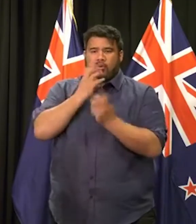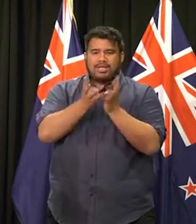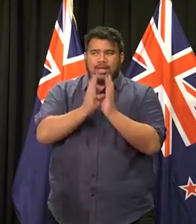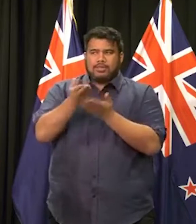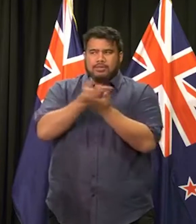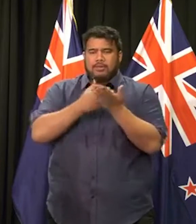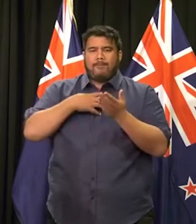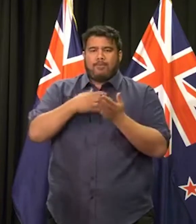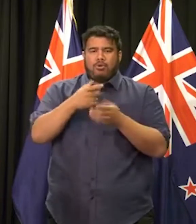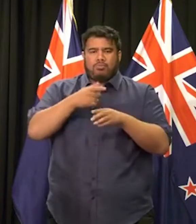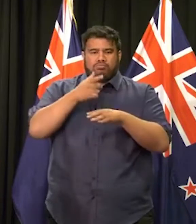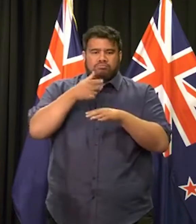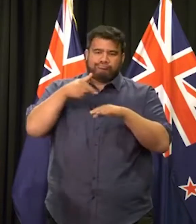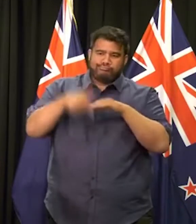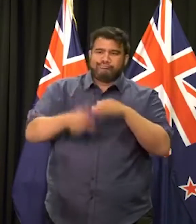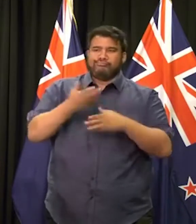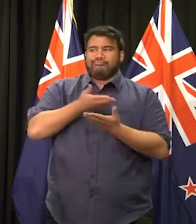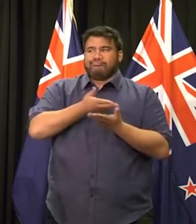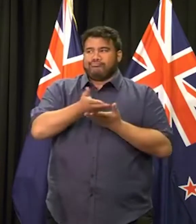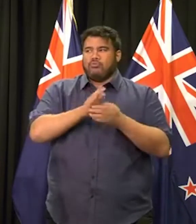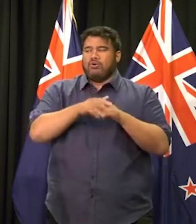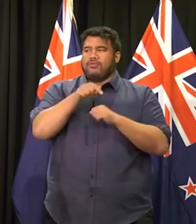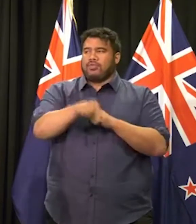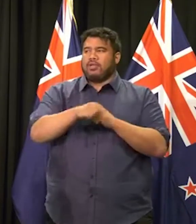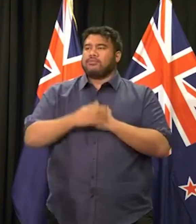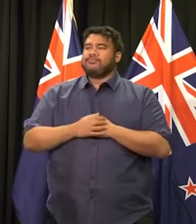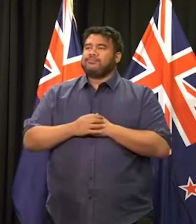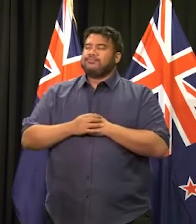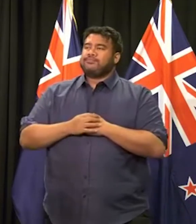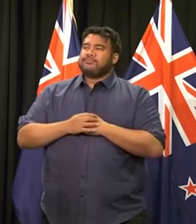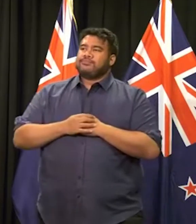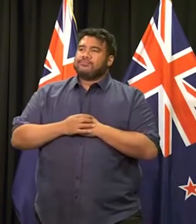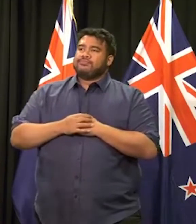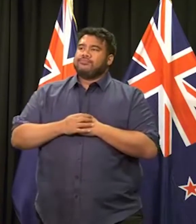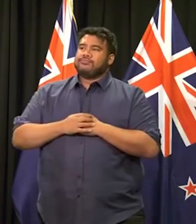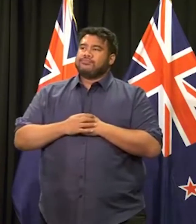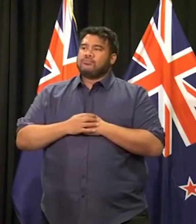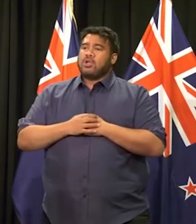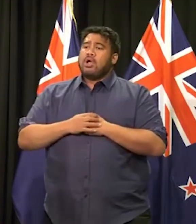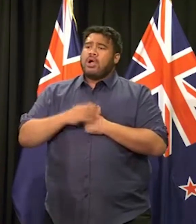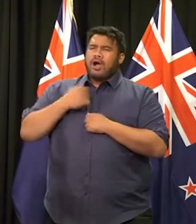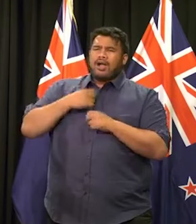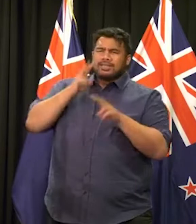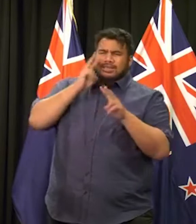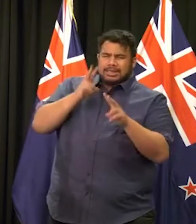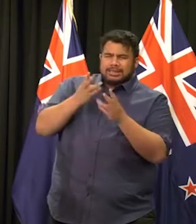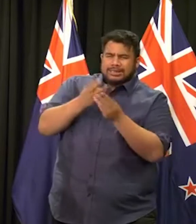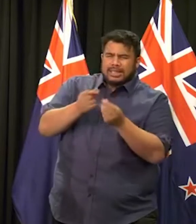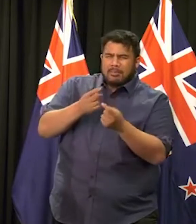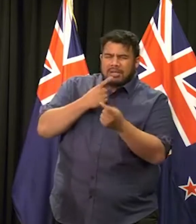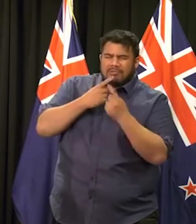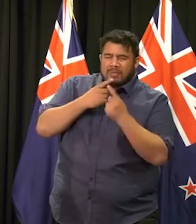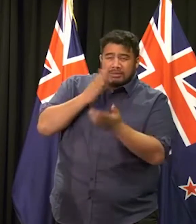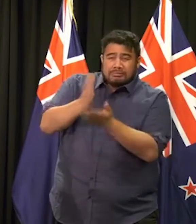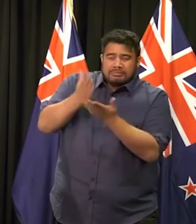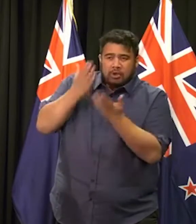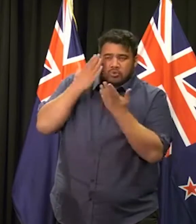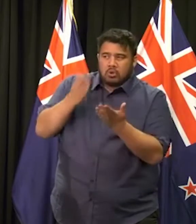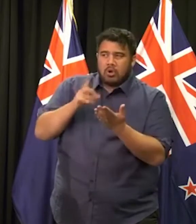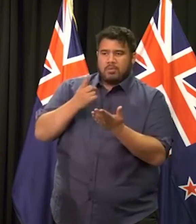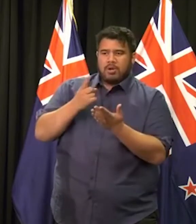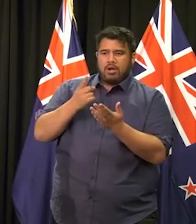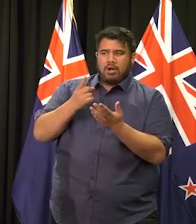I have heard and seen reports, but as yet unverified of potential activity.